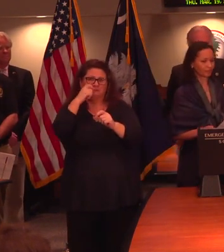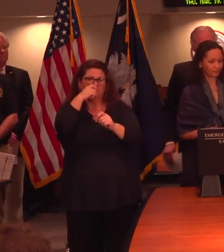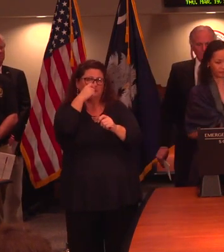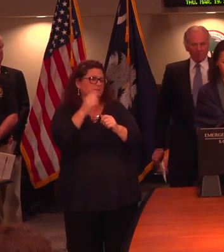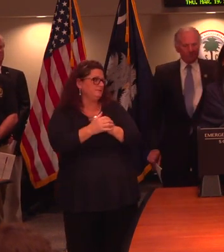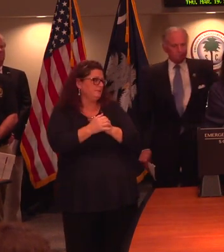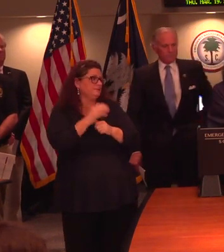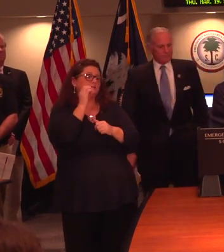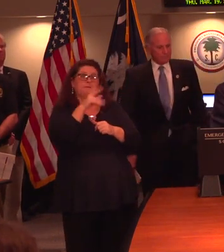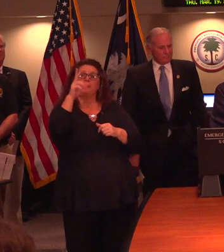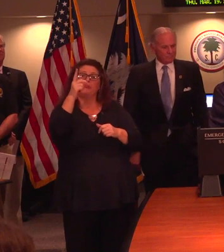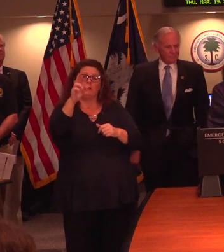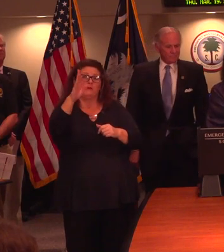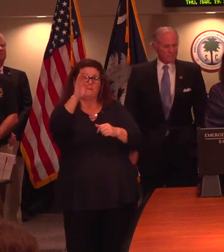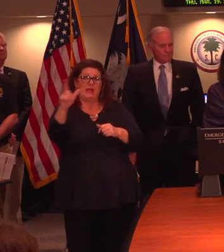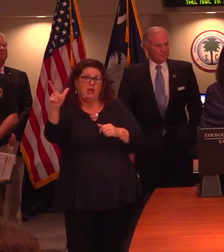Thank you, Governor. Good afternoon.